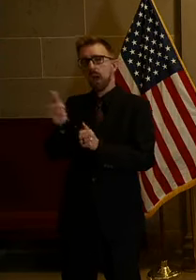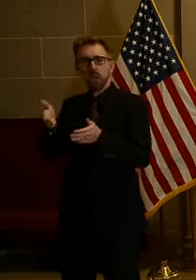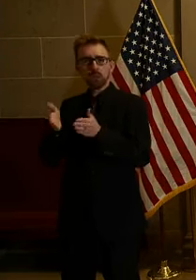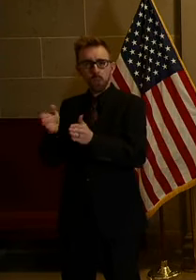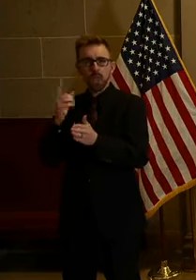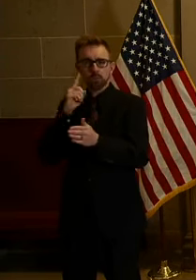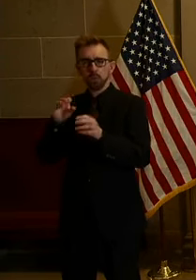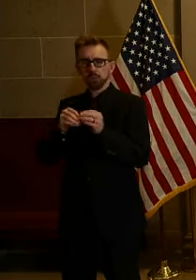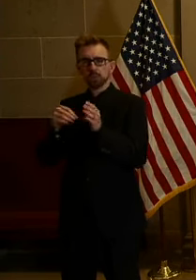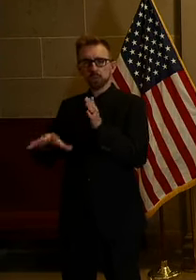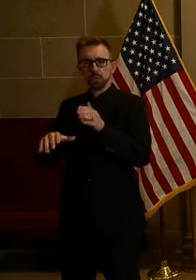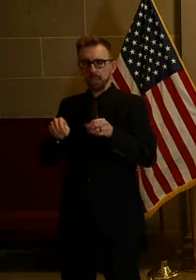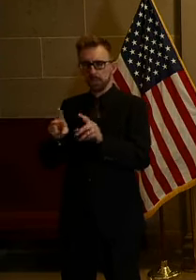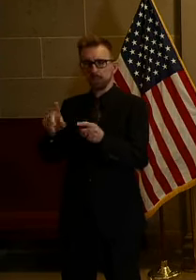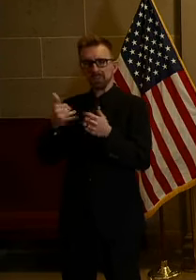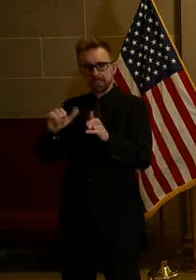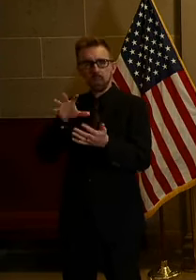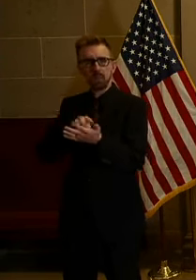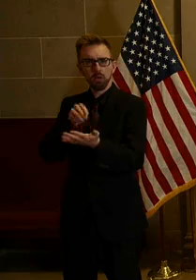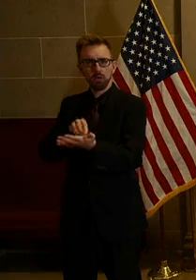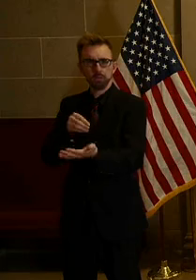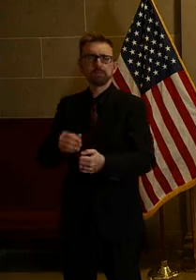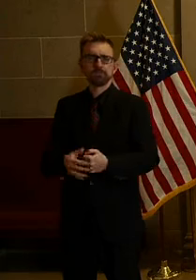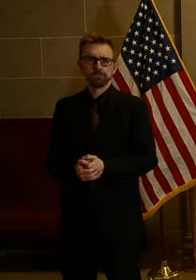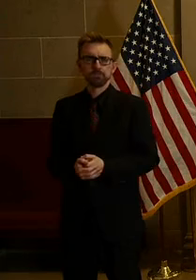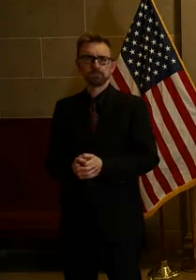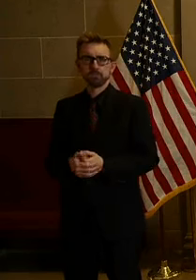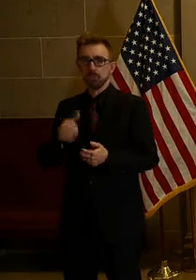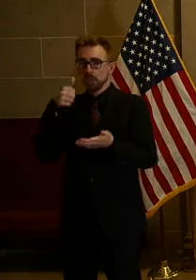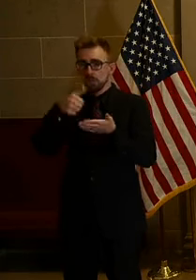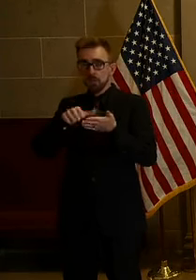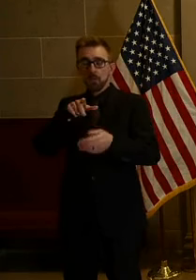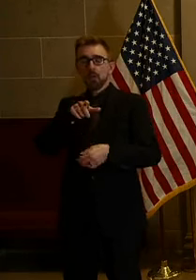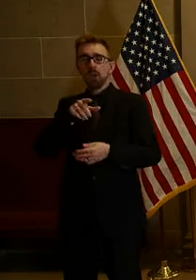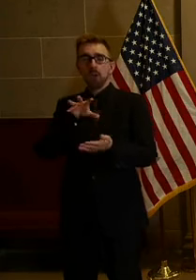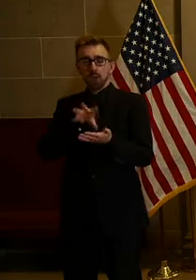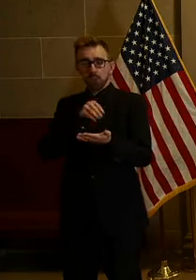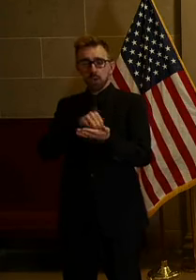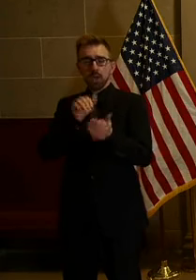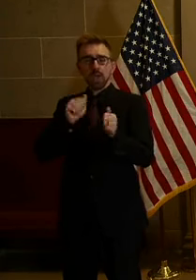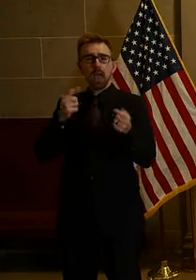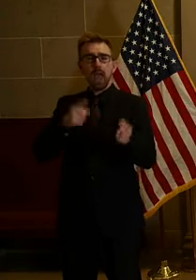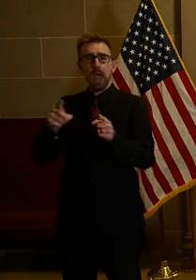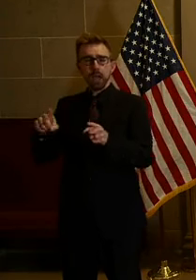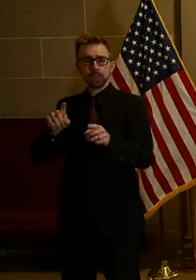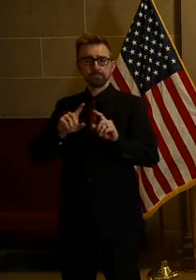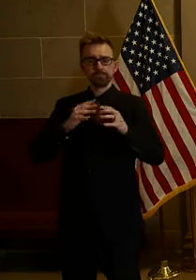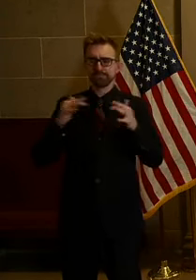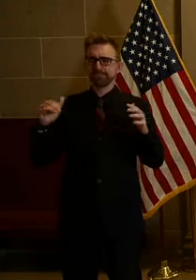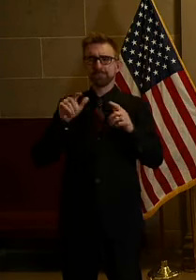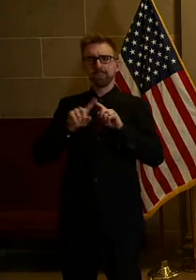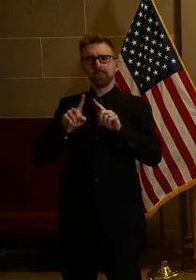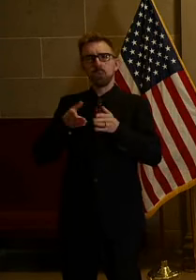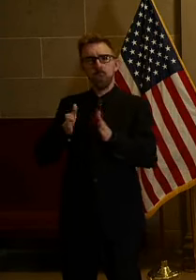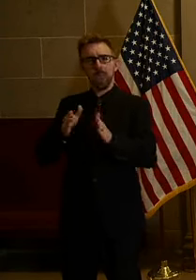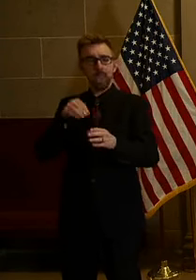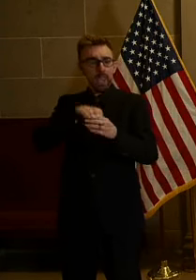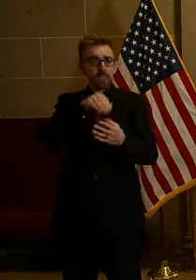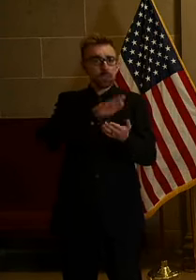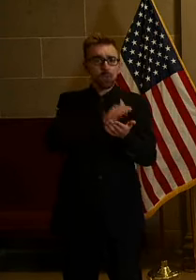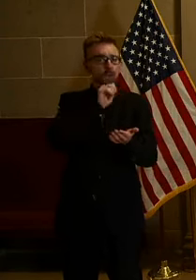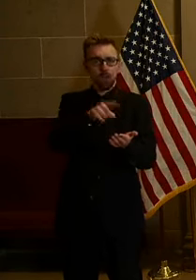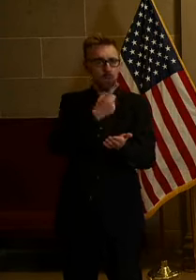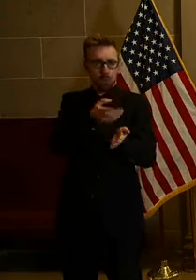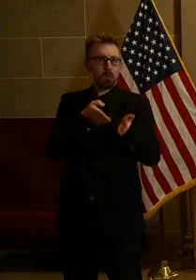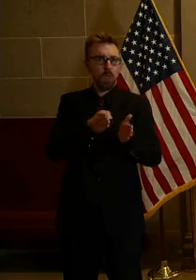It is important. Remember that learning can take place in a variety of ways. Even though school buildings